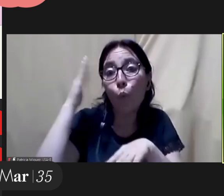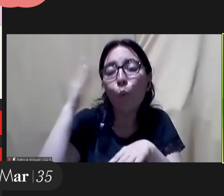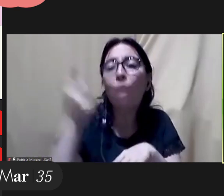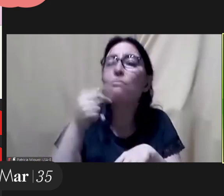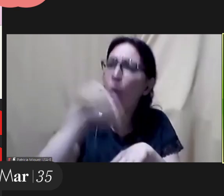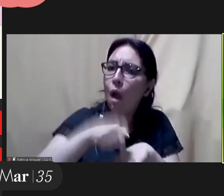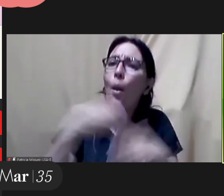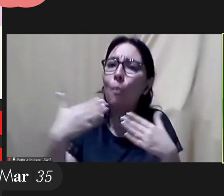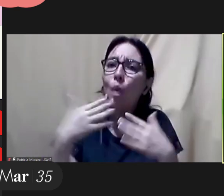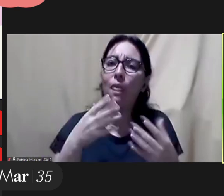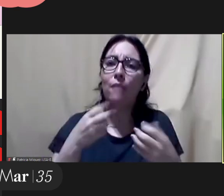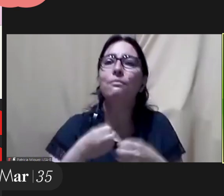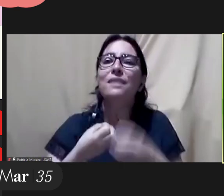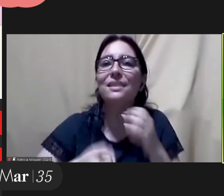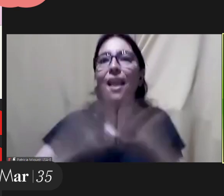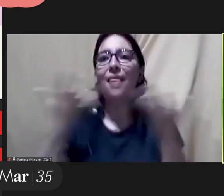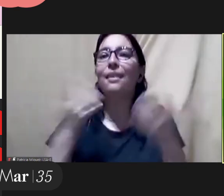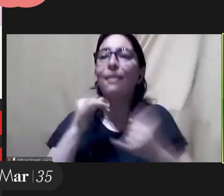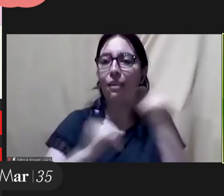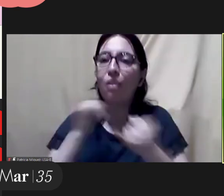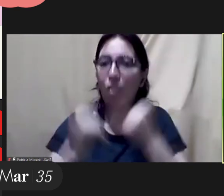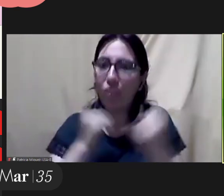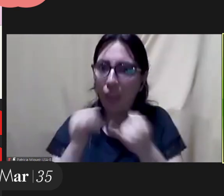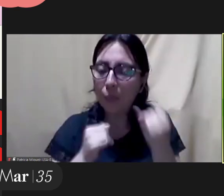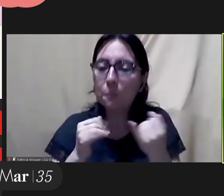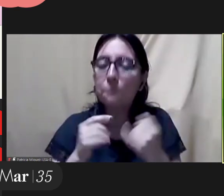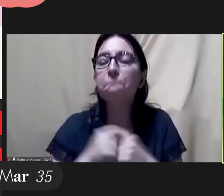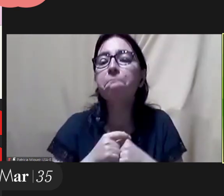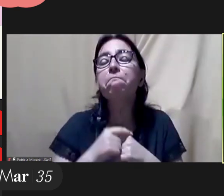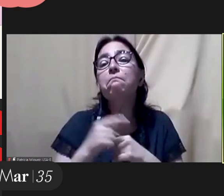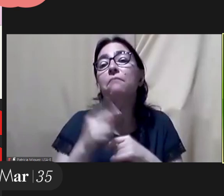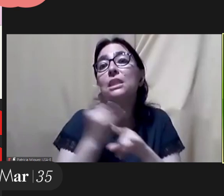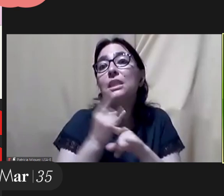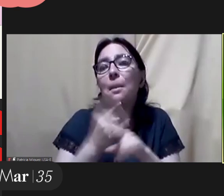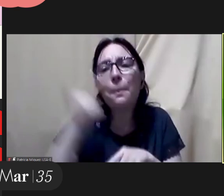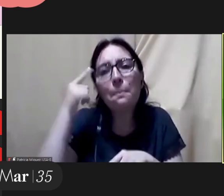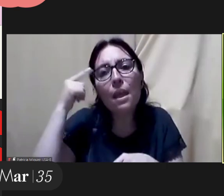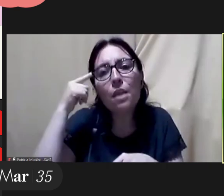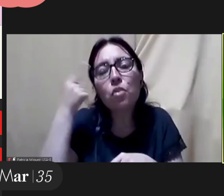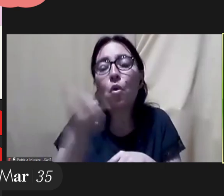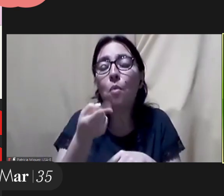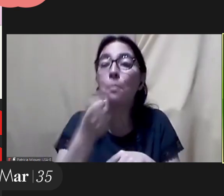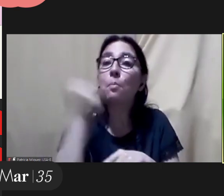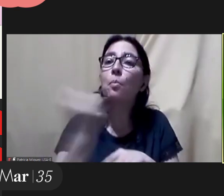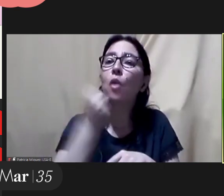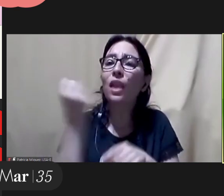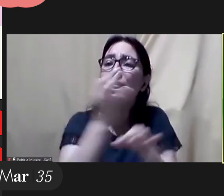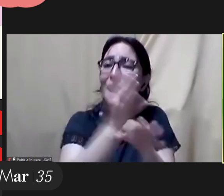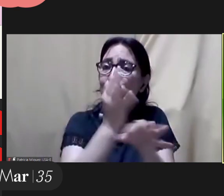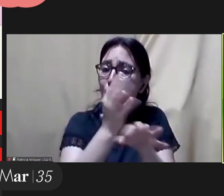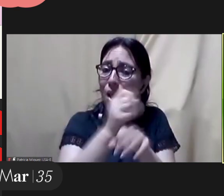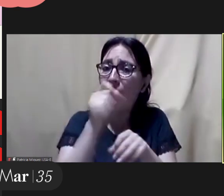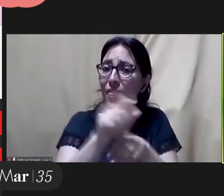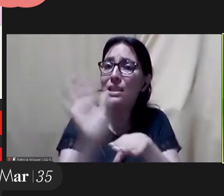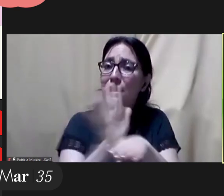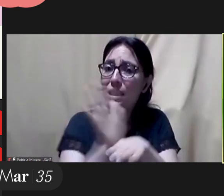given their own place. So I think it's very important and that's the way I think about it. Film schools should